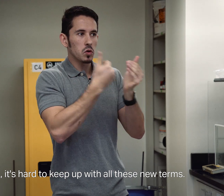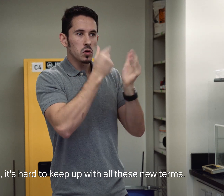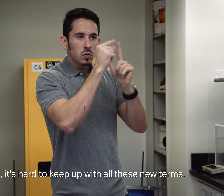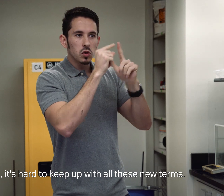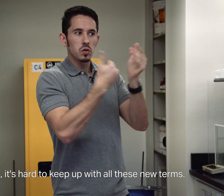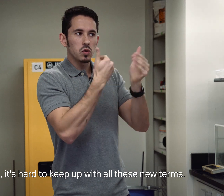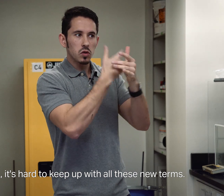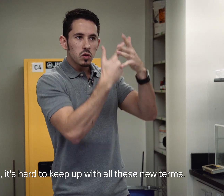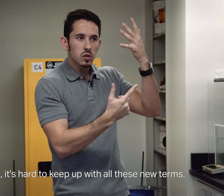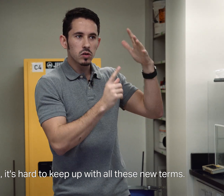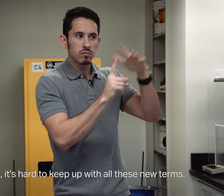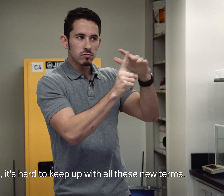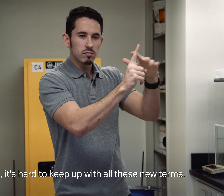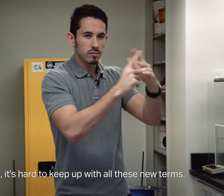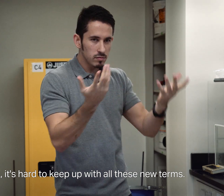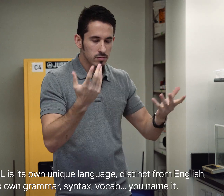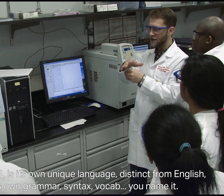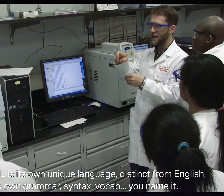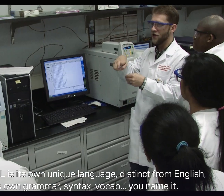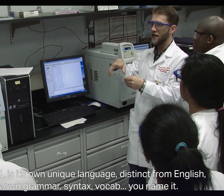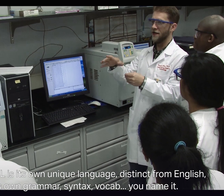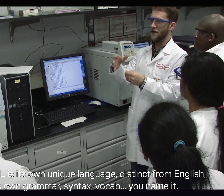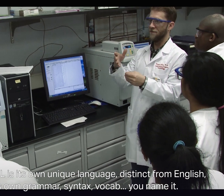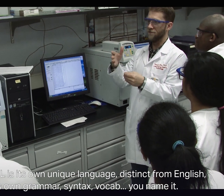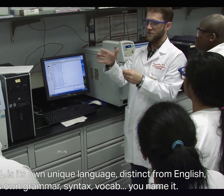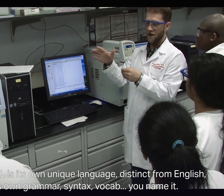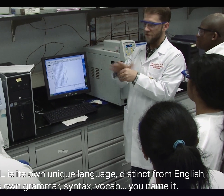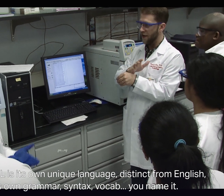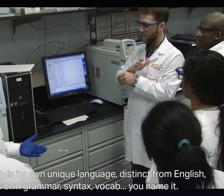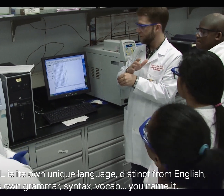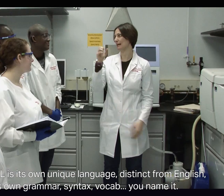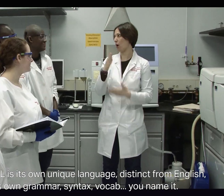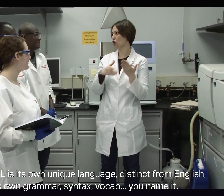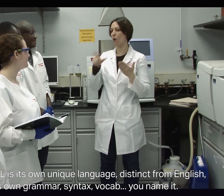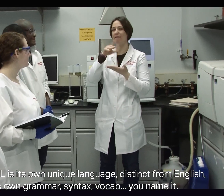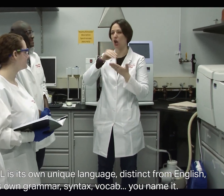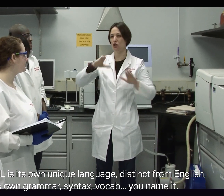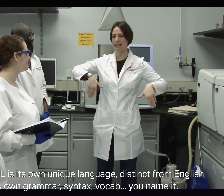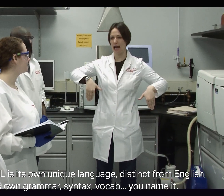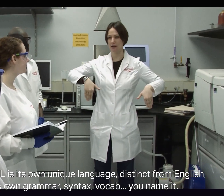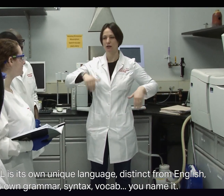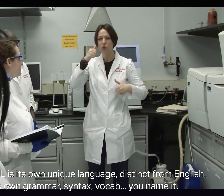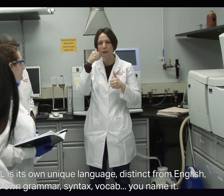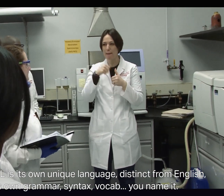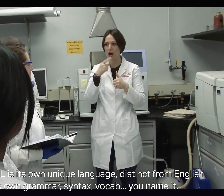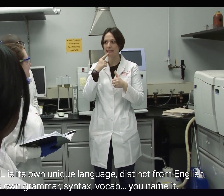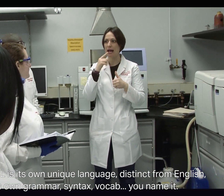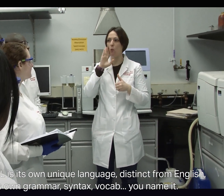with all of these new terms. ASL is its own unique language, distinct from English, with its own grammar, syntax,